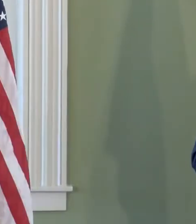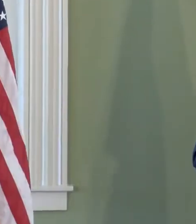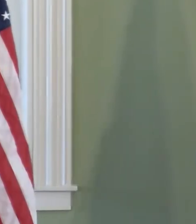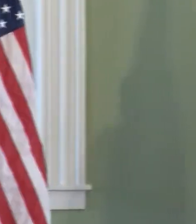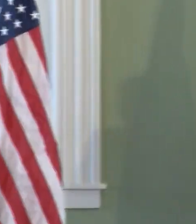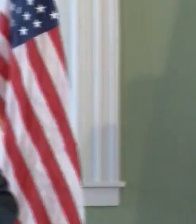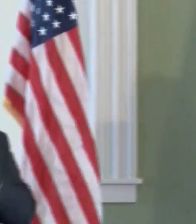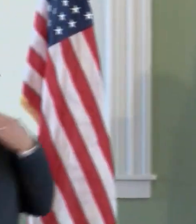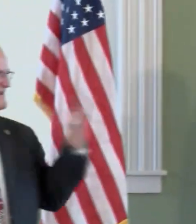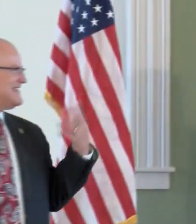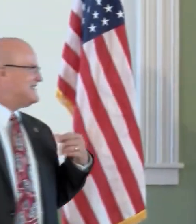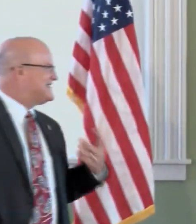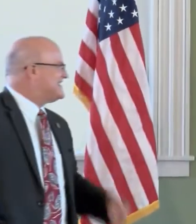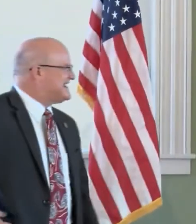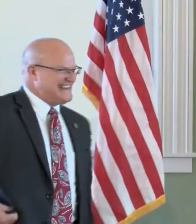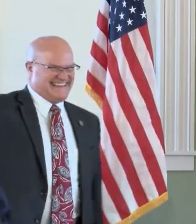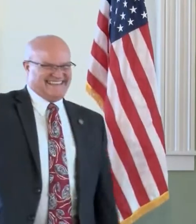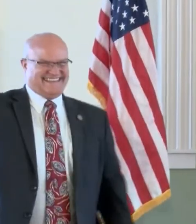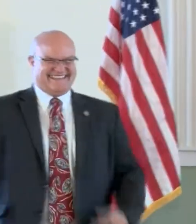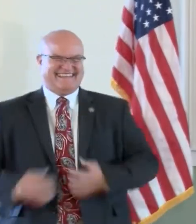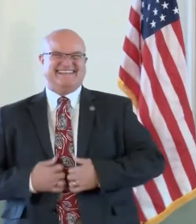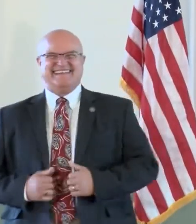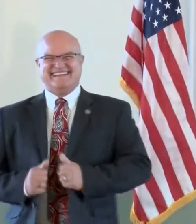Eddie, good morning to you. Good morning, Governor.